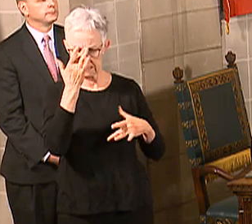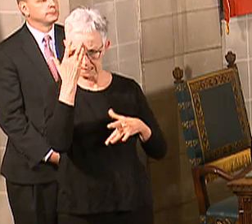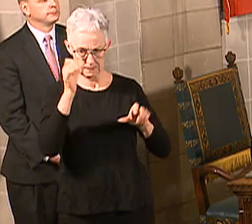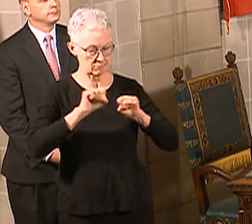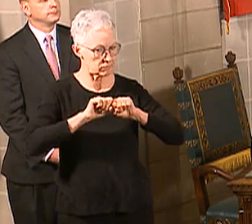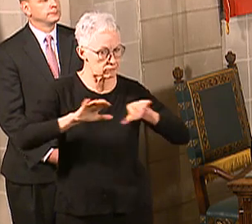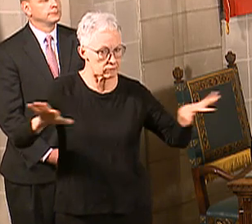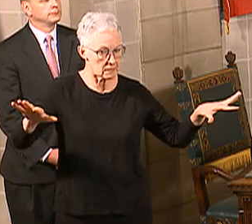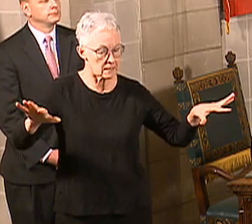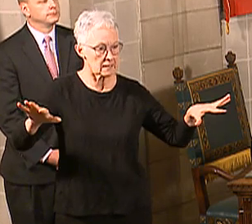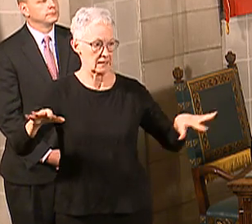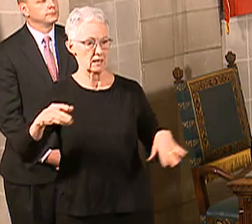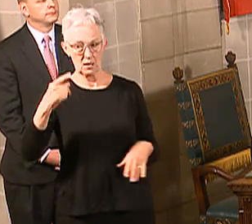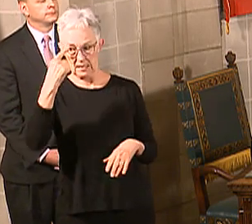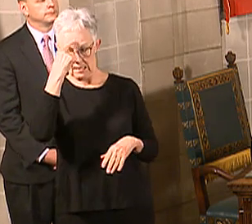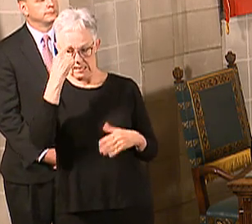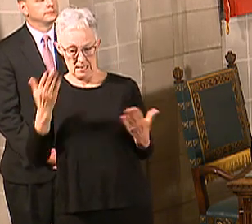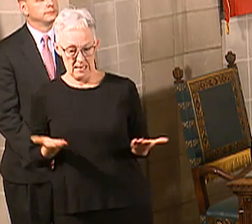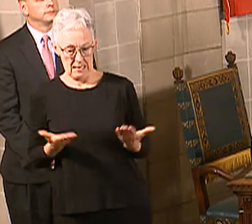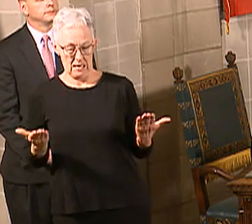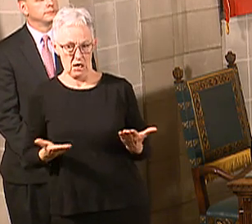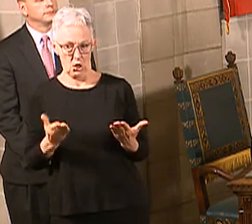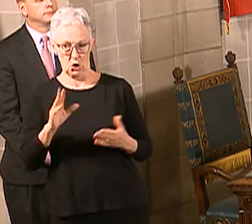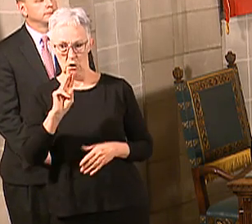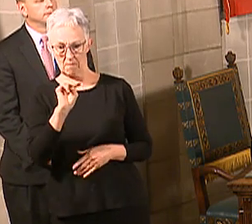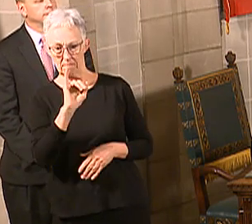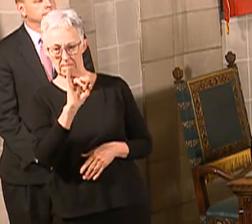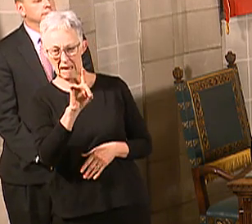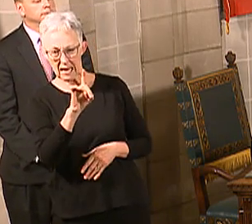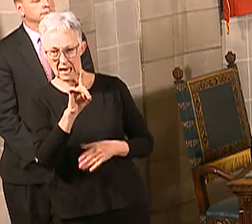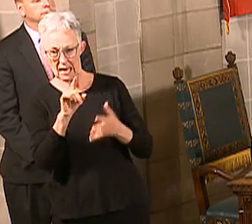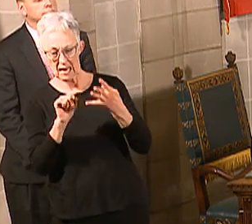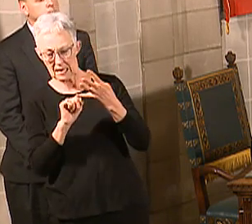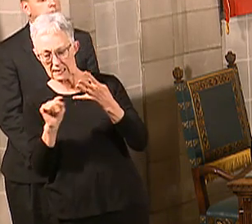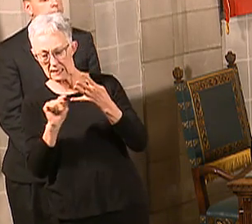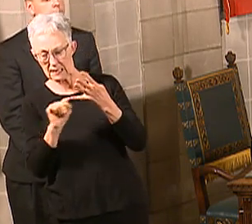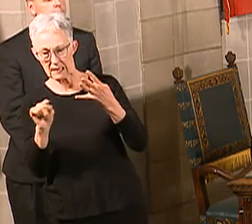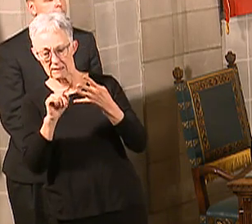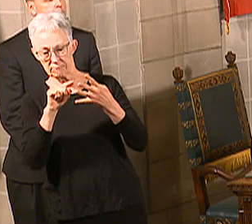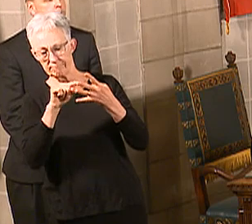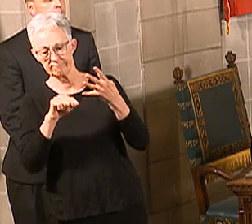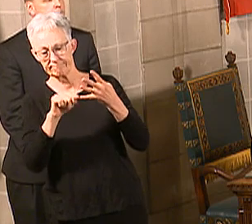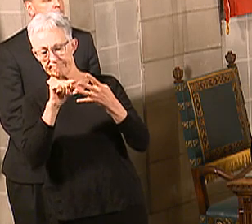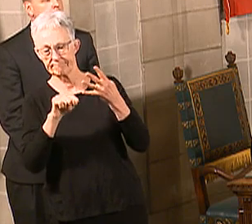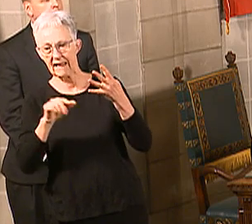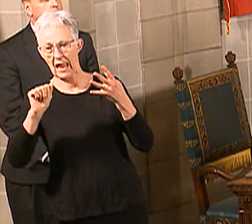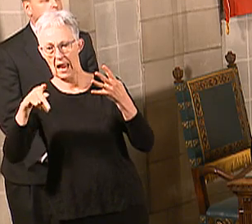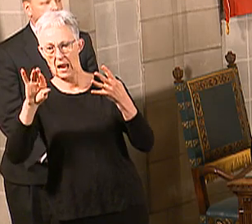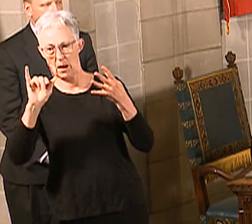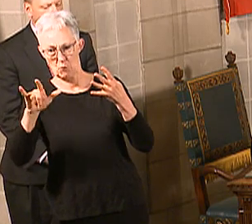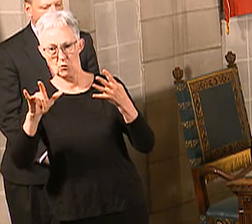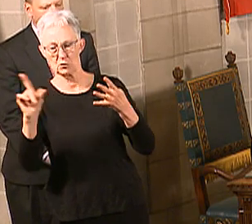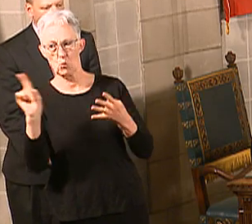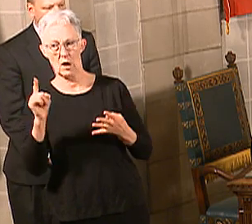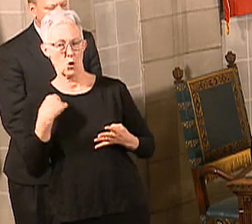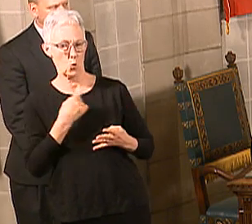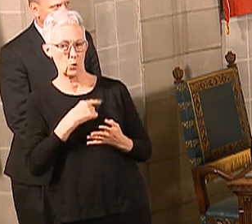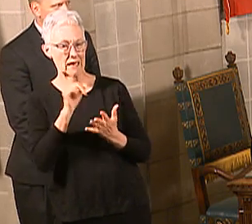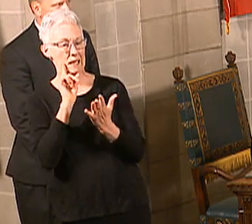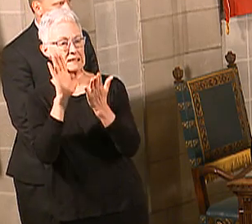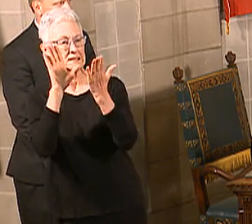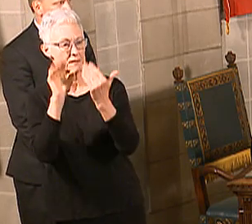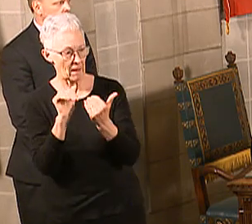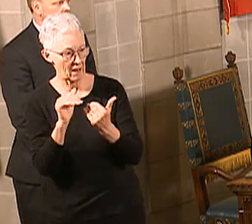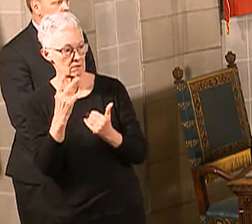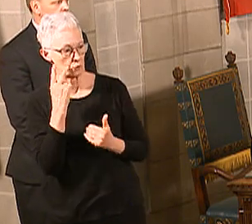correct, mid to late April will be the peak here in Nebraska, so it's going to be a tough month here in Nebraska. We are going to expect to see more cases and so forth,